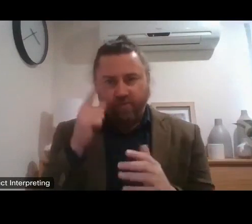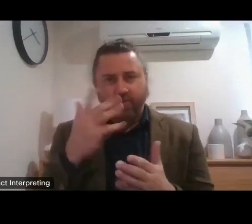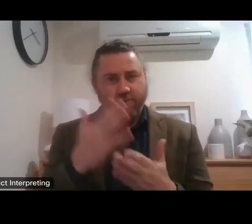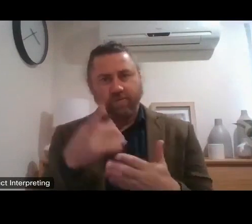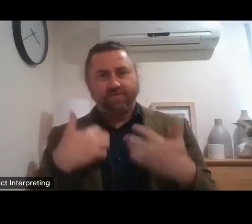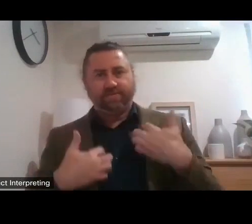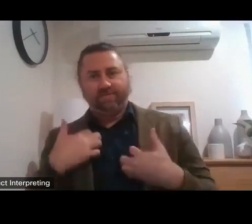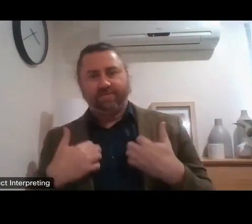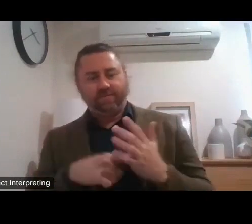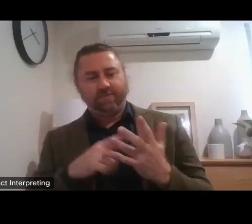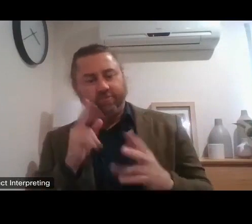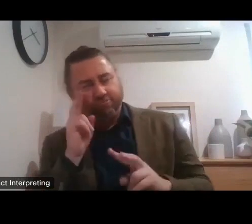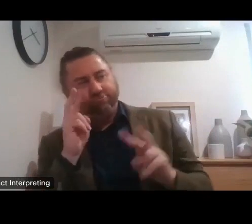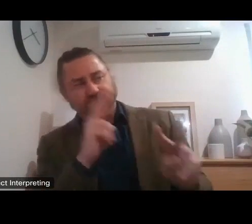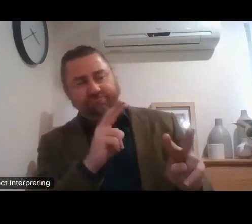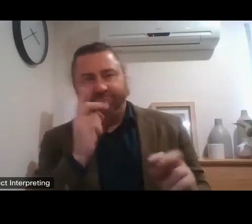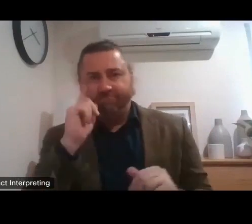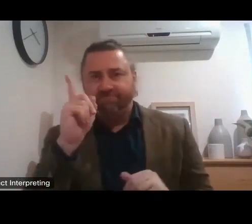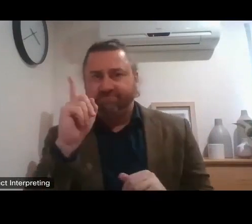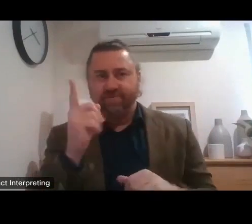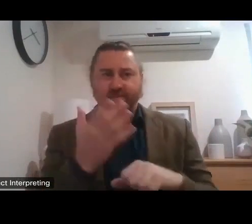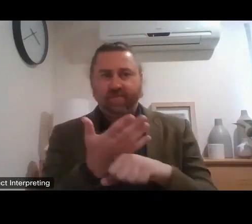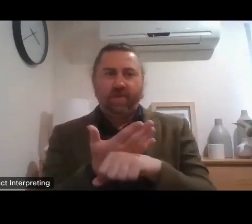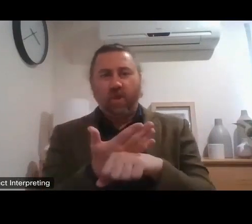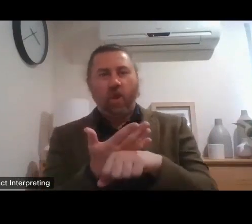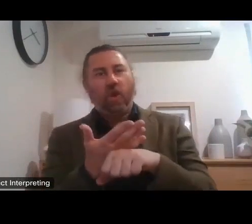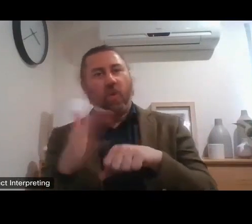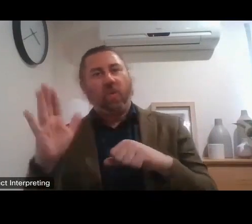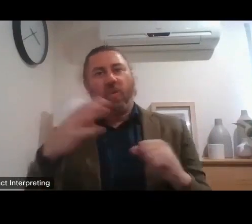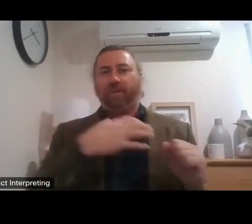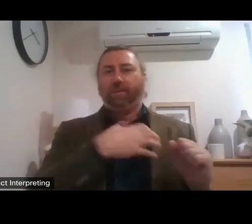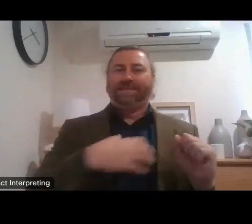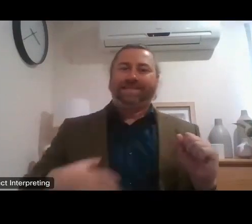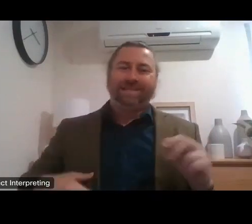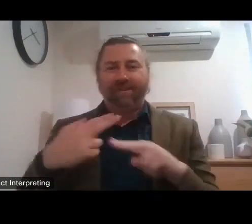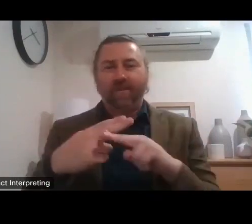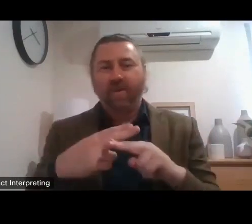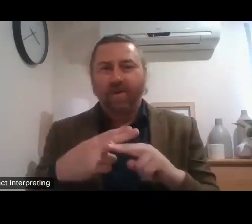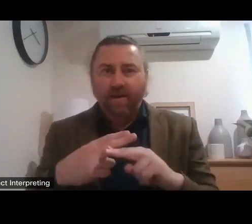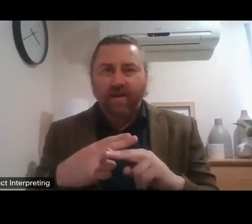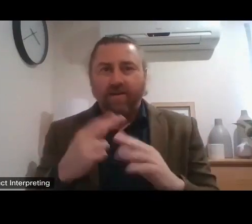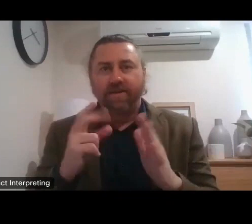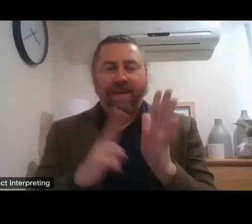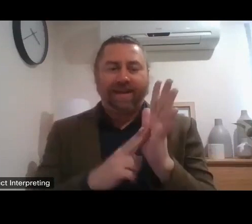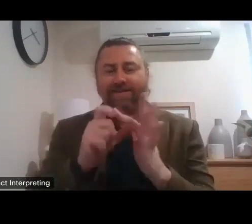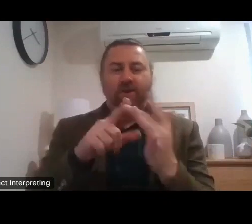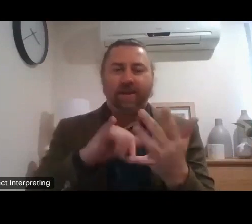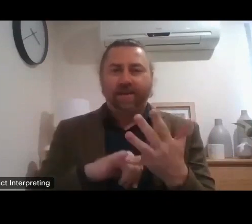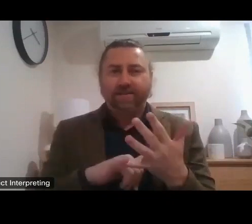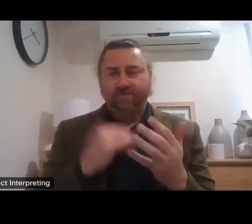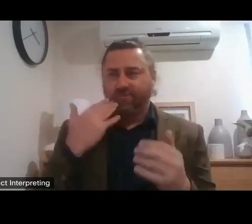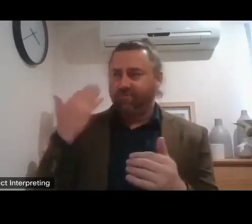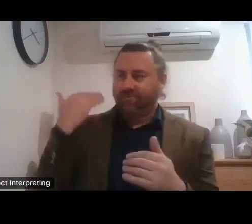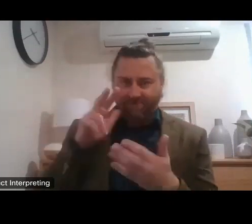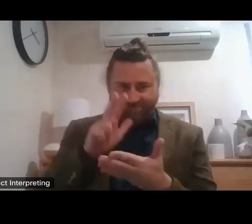hear from our new-ish Minister for the NDIS, Minister Bill Shorten. So